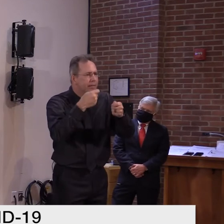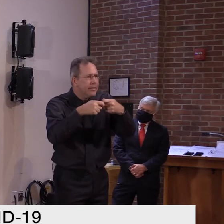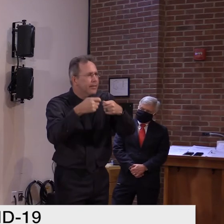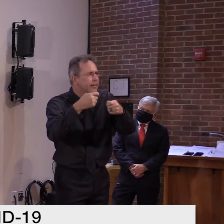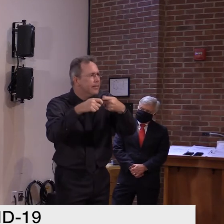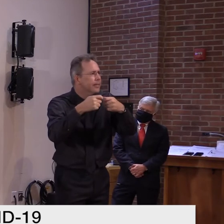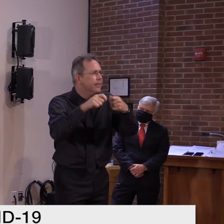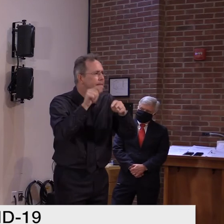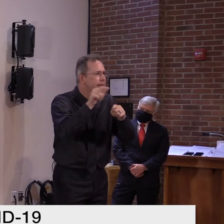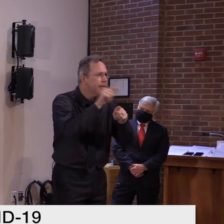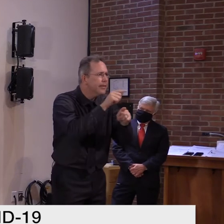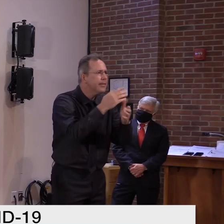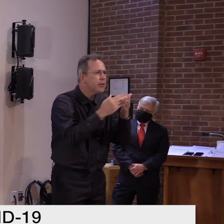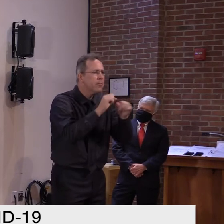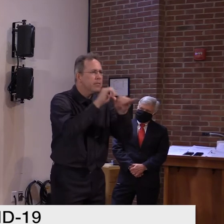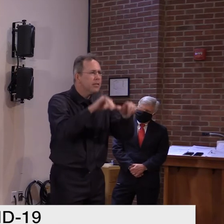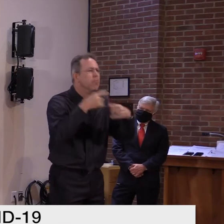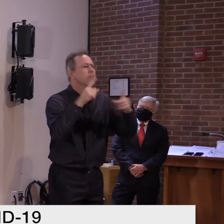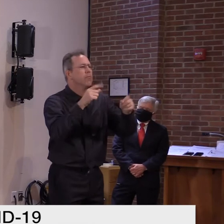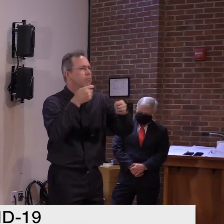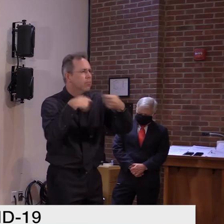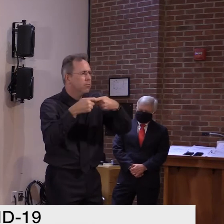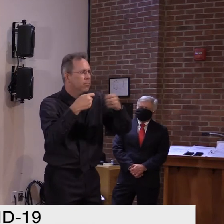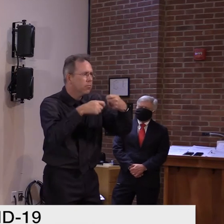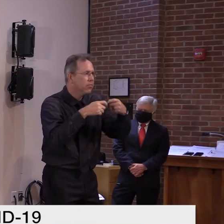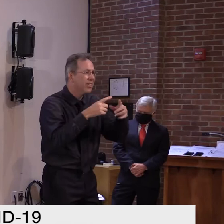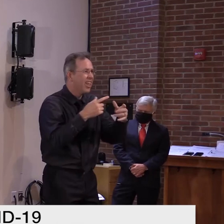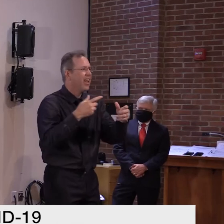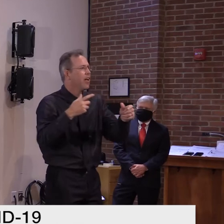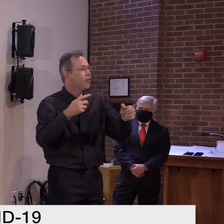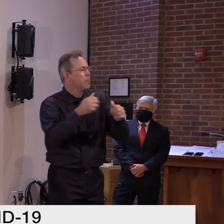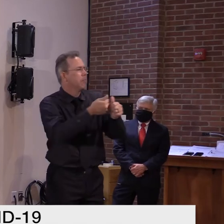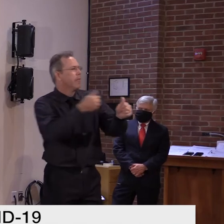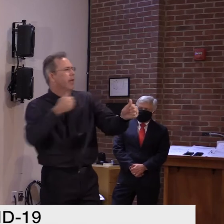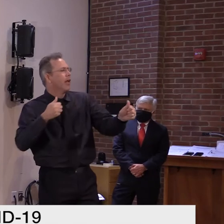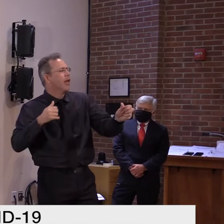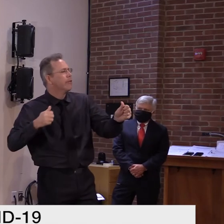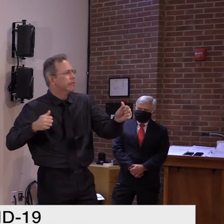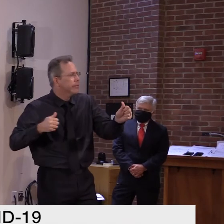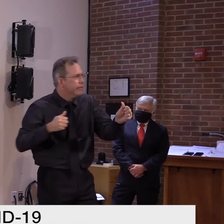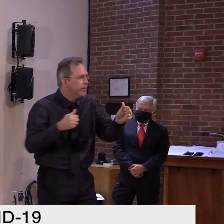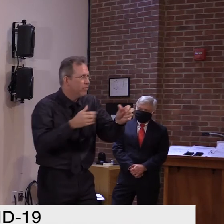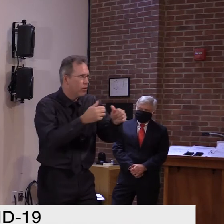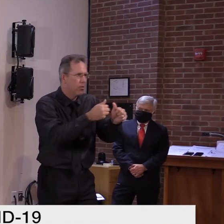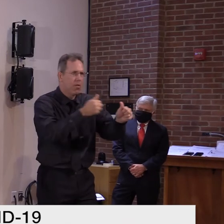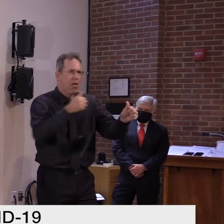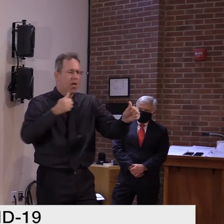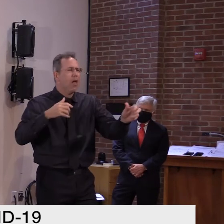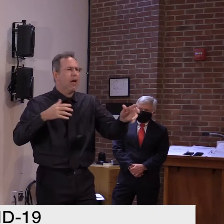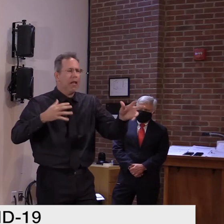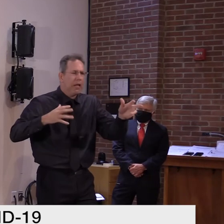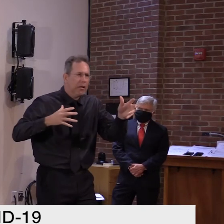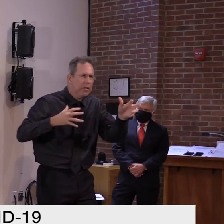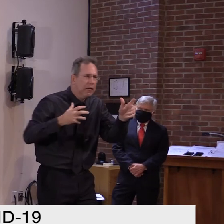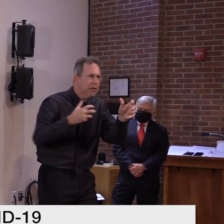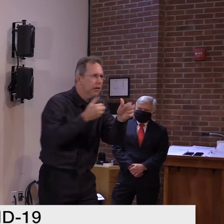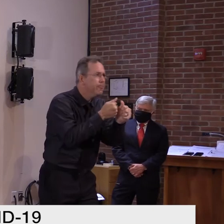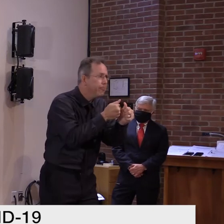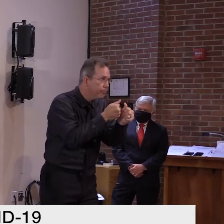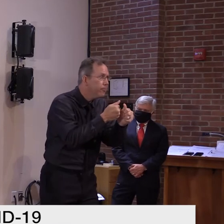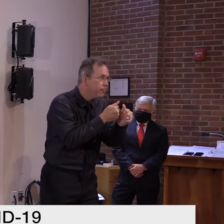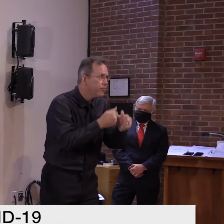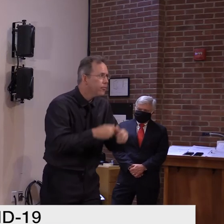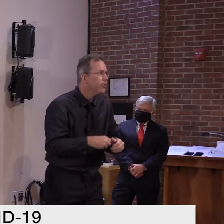systems and are now caught up with the backlog of what they had previously. So I think that's an important point.